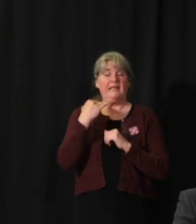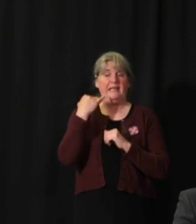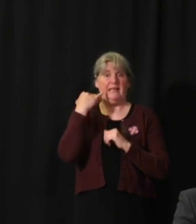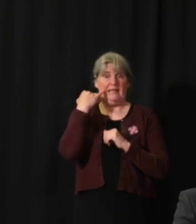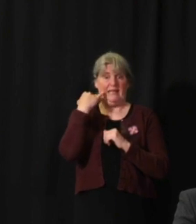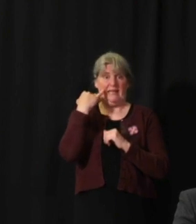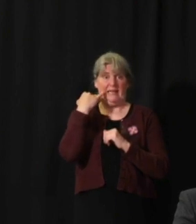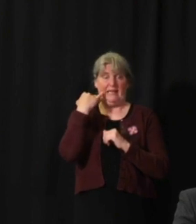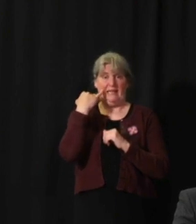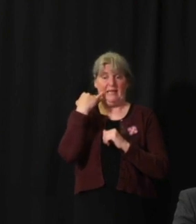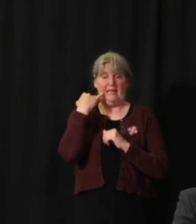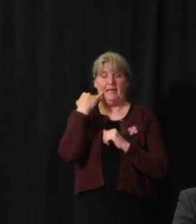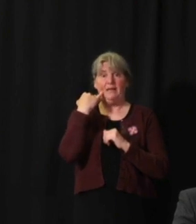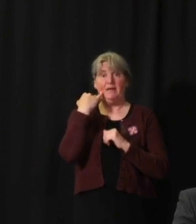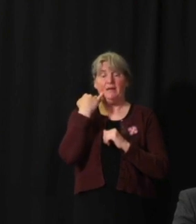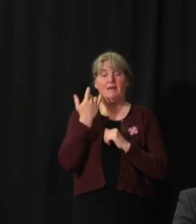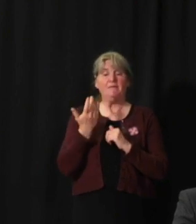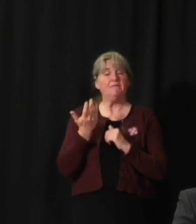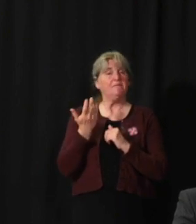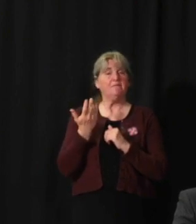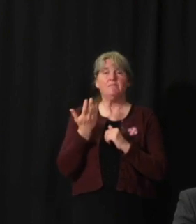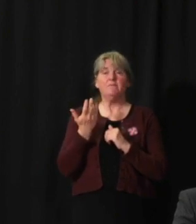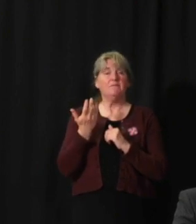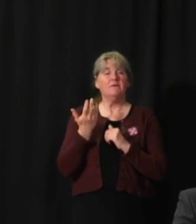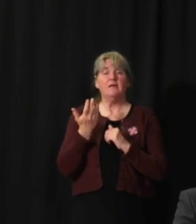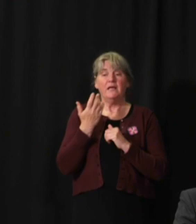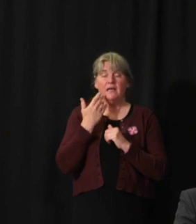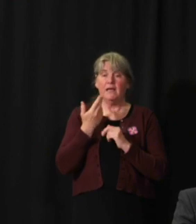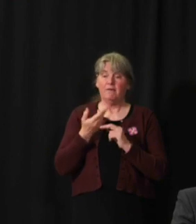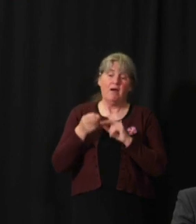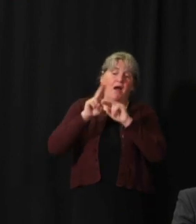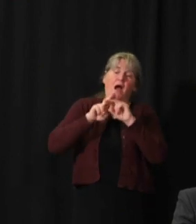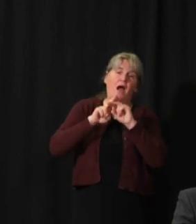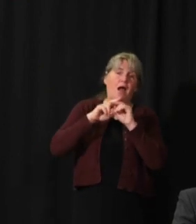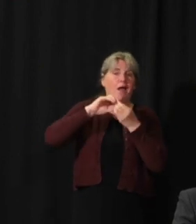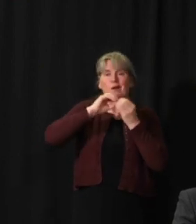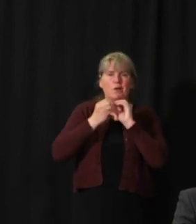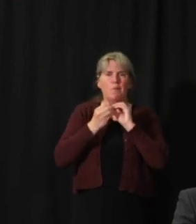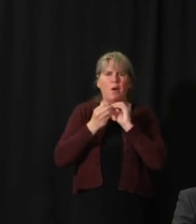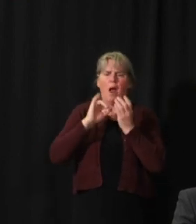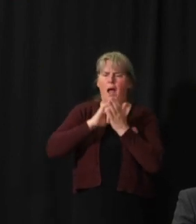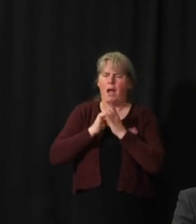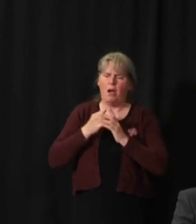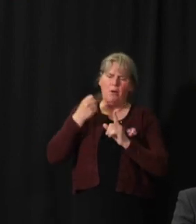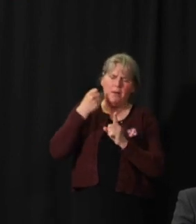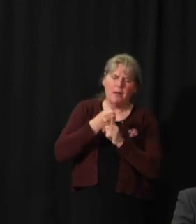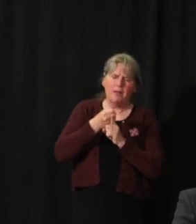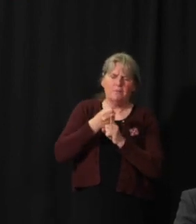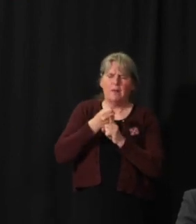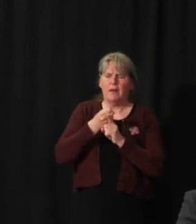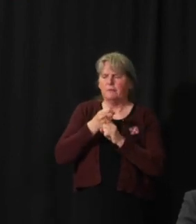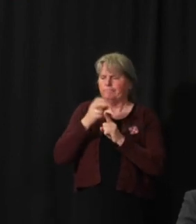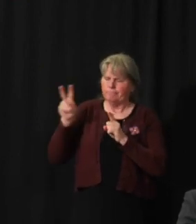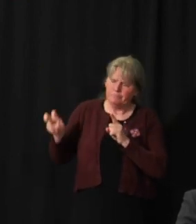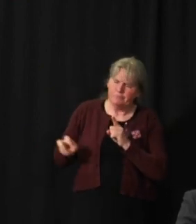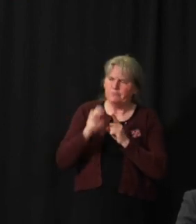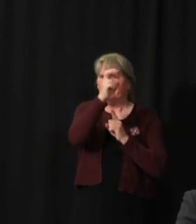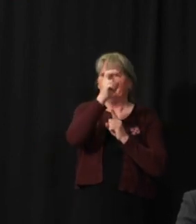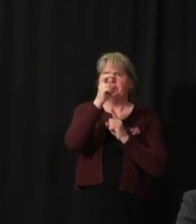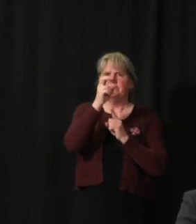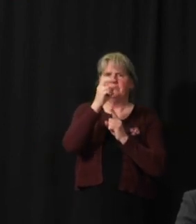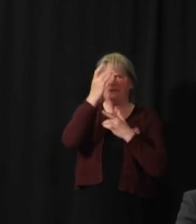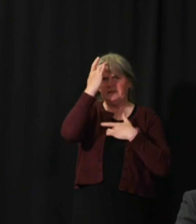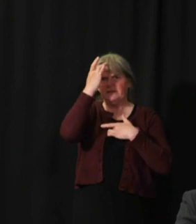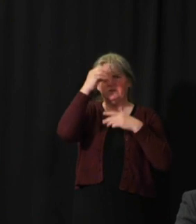in Canada, what would the importation risk? It's almost like we're changing the questions because I think we've looked enough at what could have